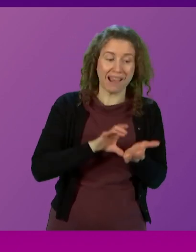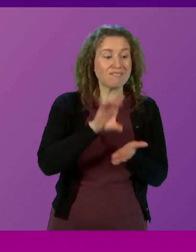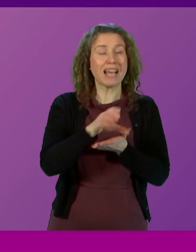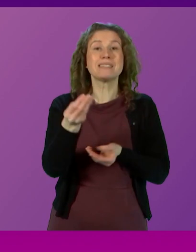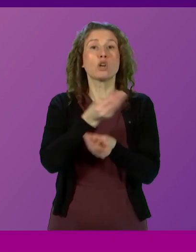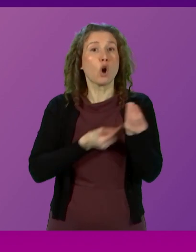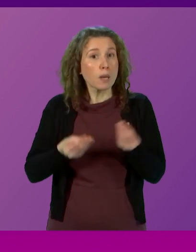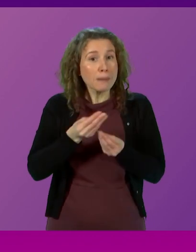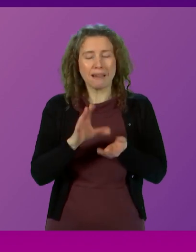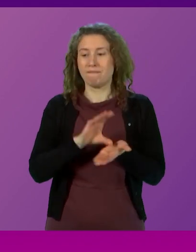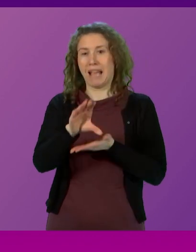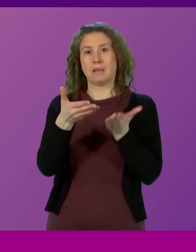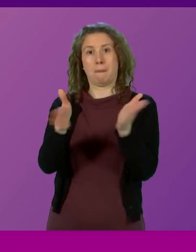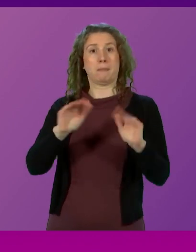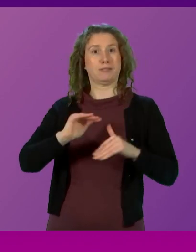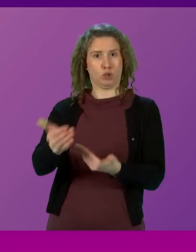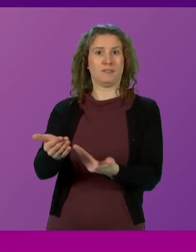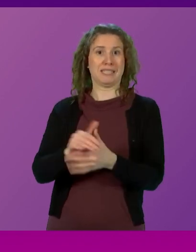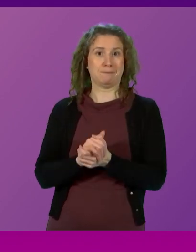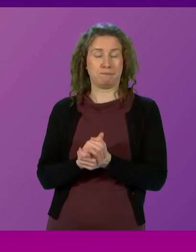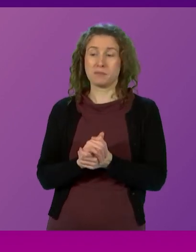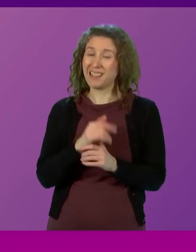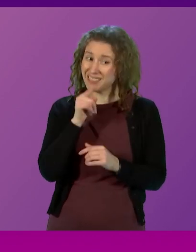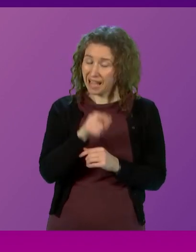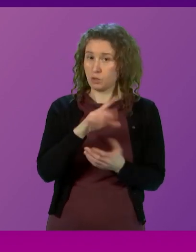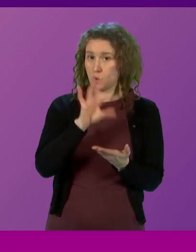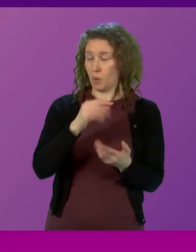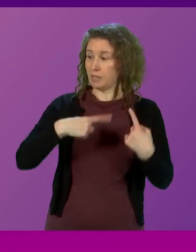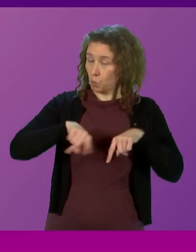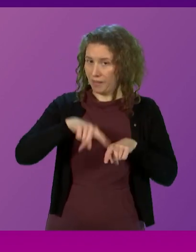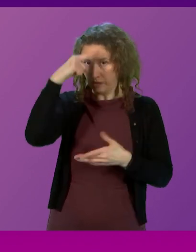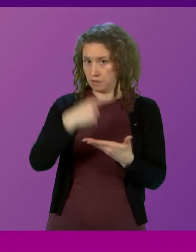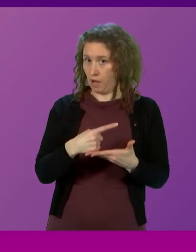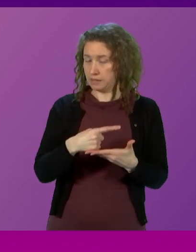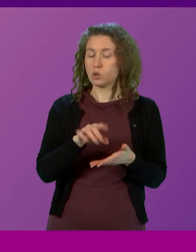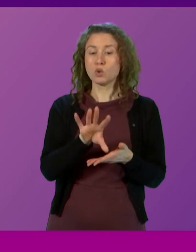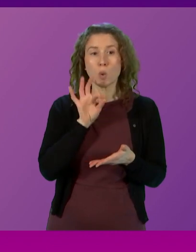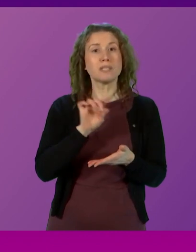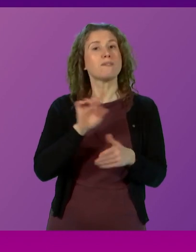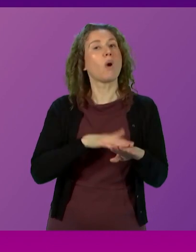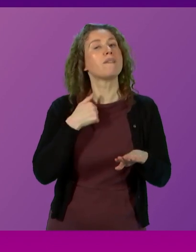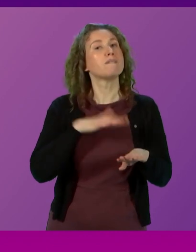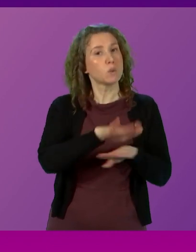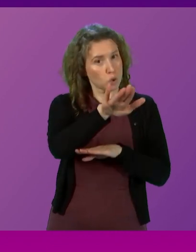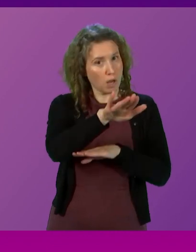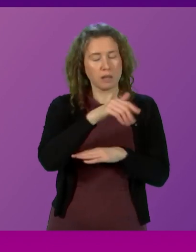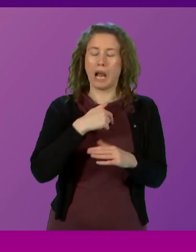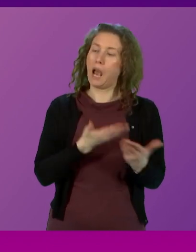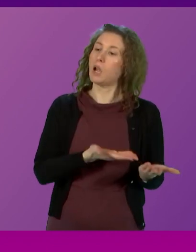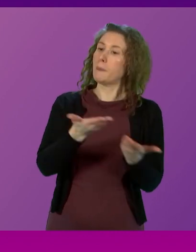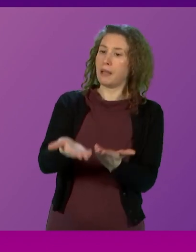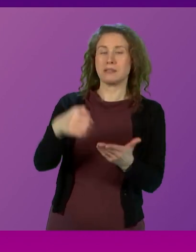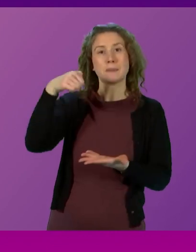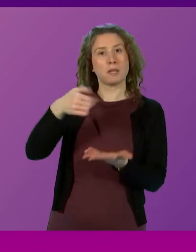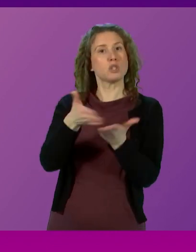and to invest in our public services. These are the choices we have made, the choices for our future and I commend the Budget